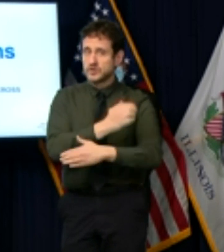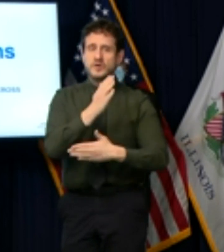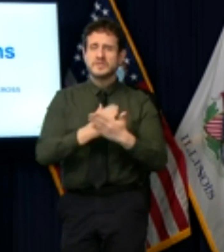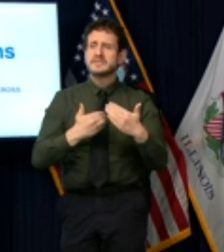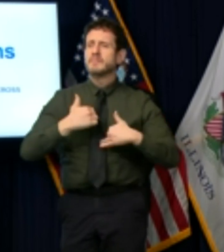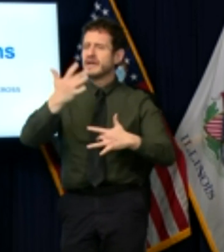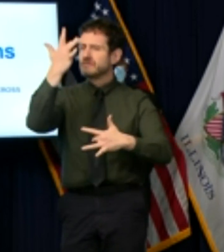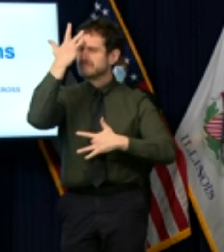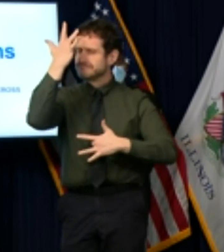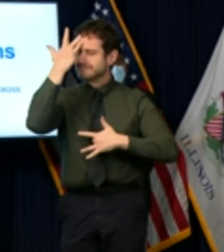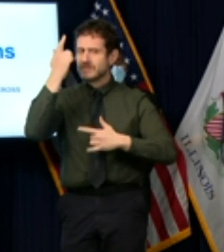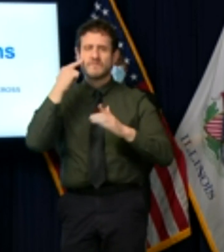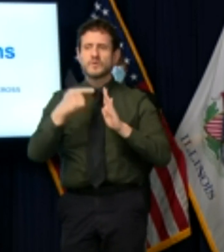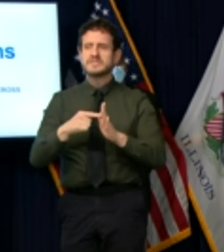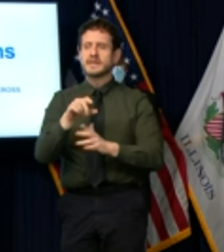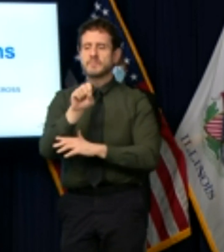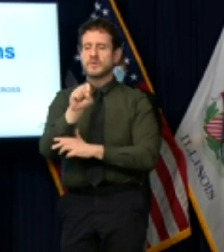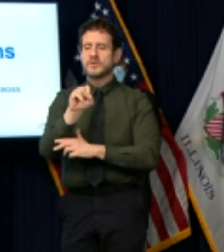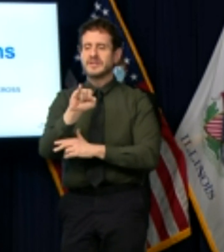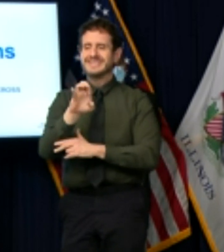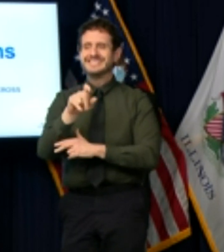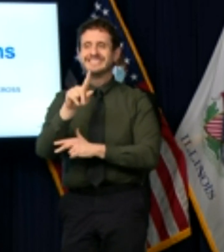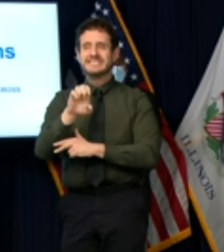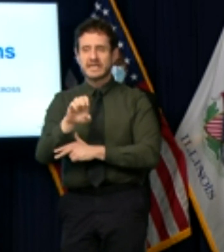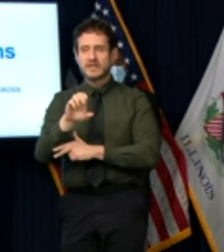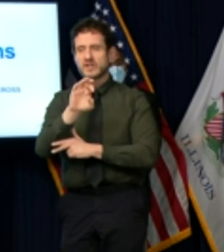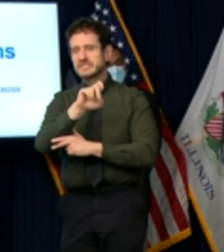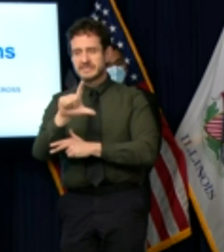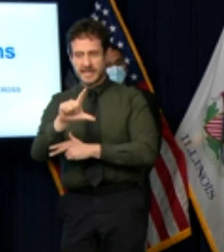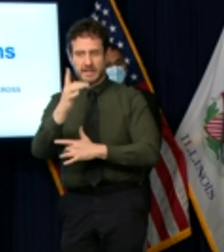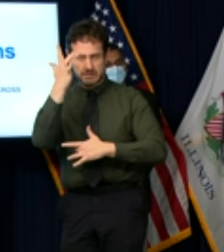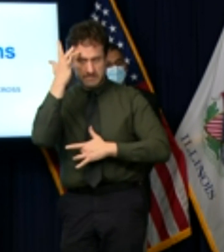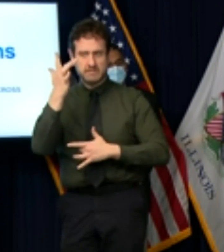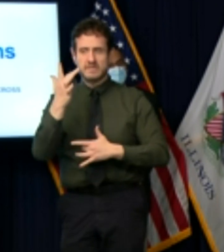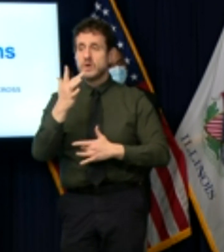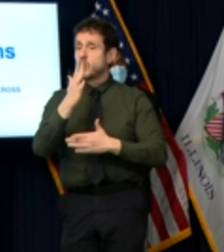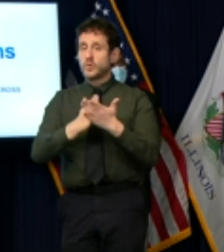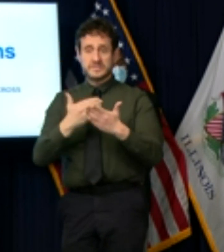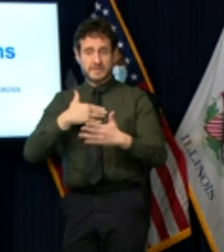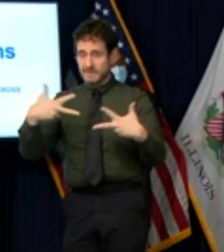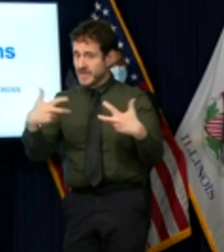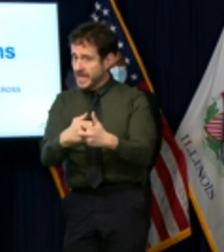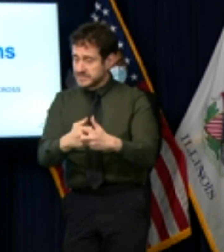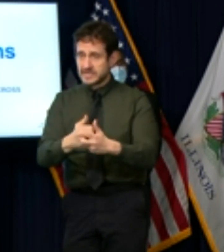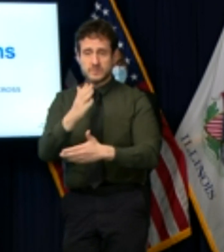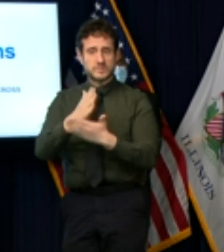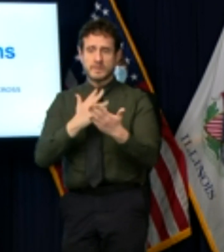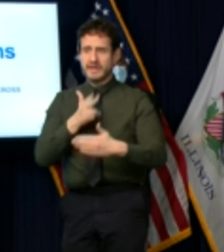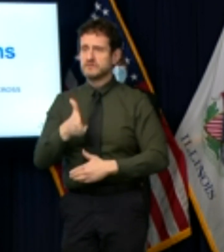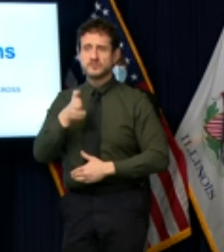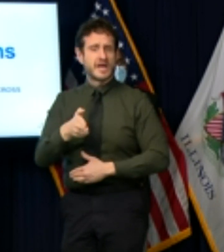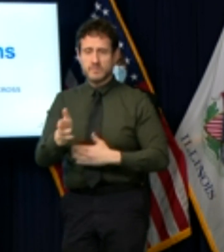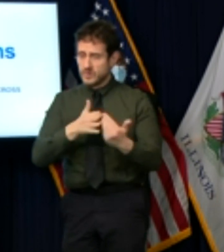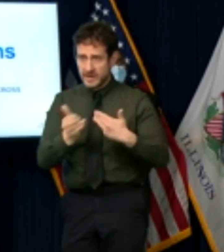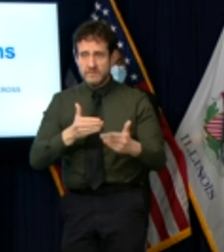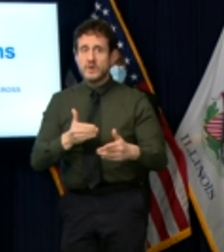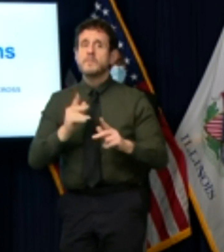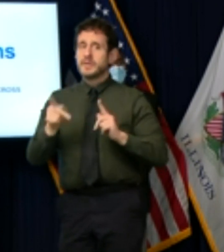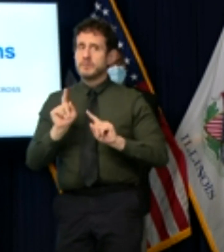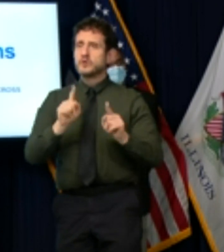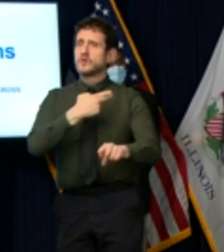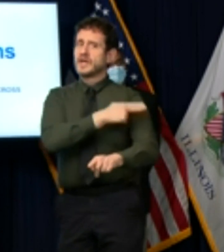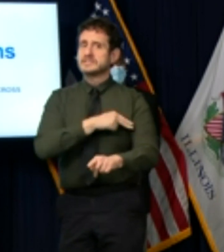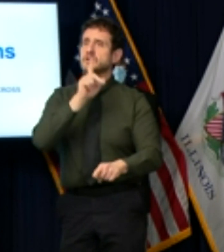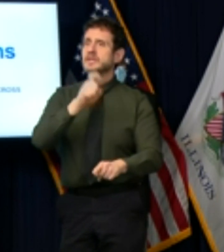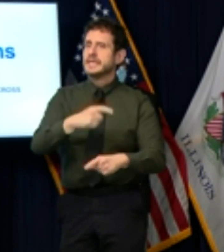conditions such as sickle cell or for those who experience accidents or trauma blood collection is especially